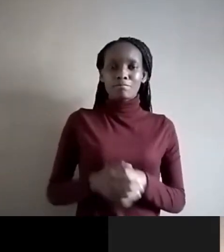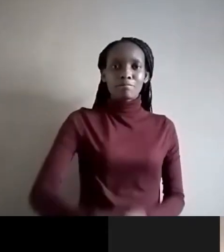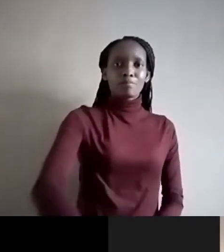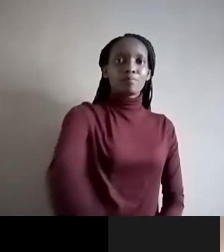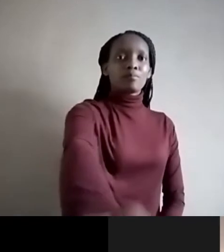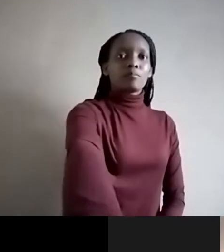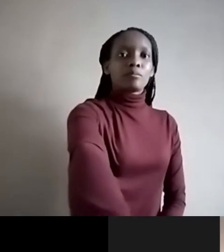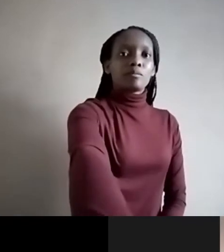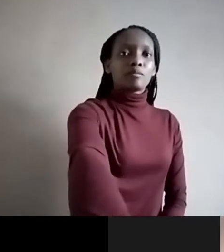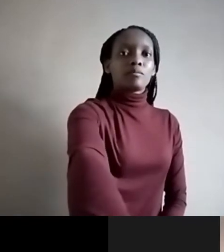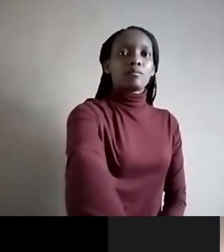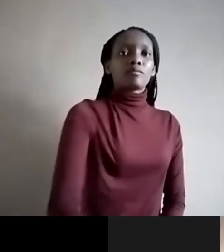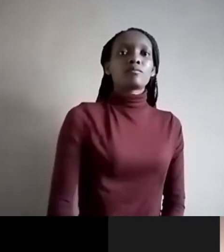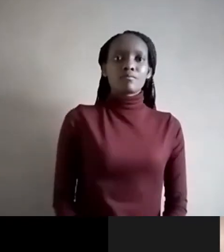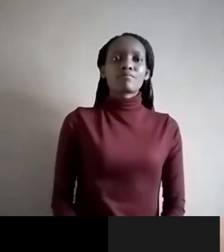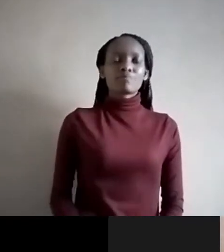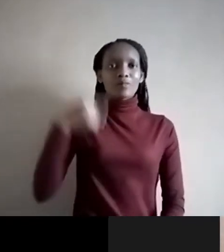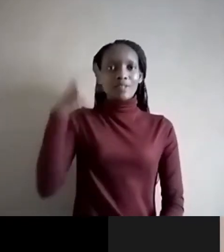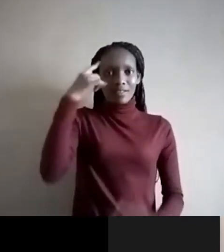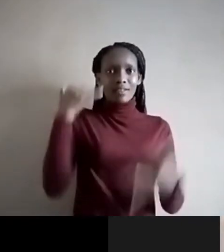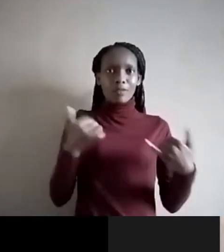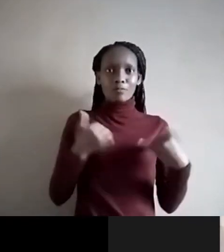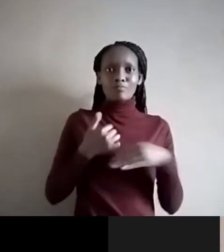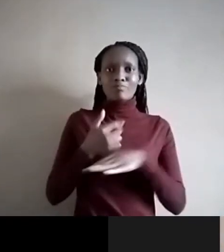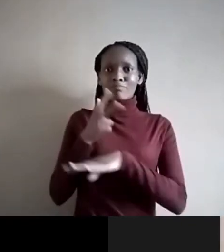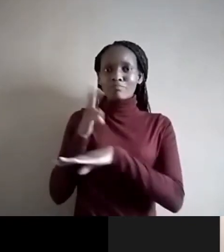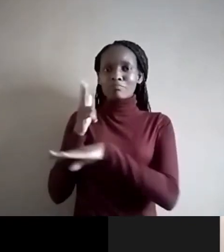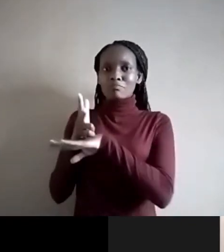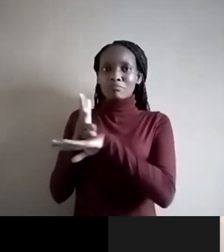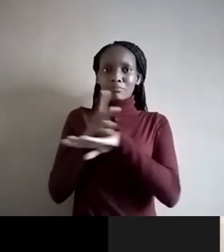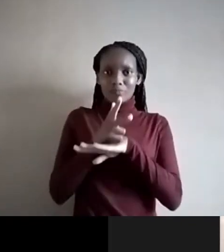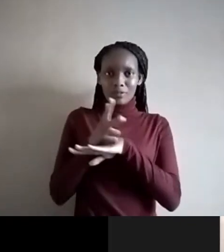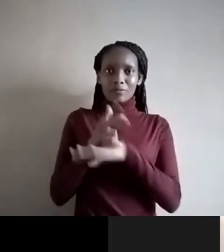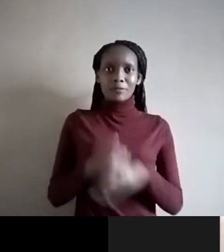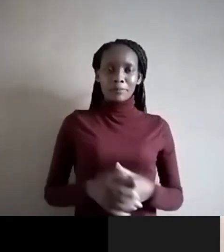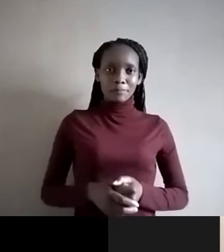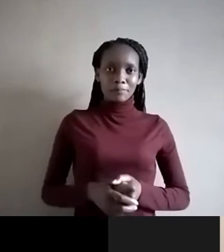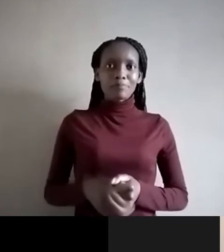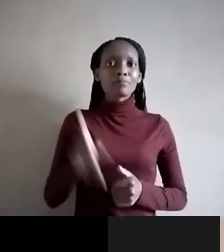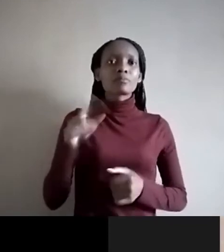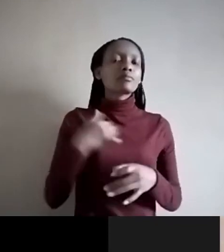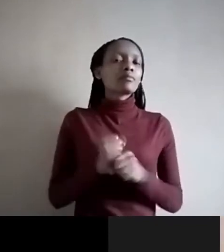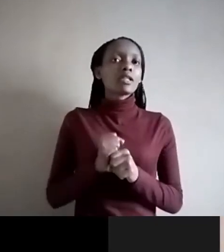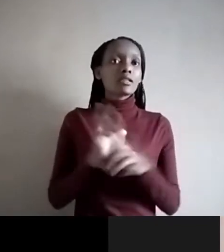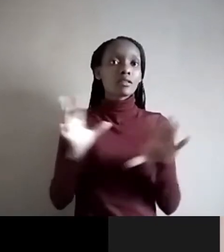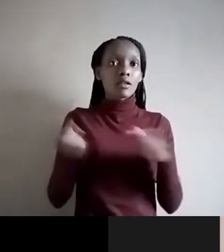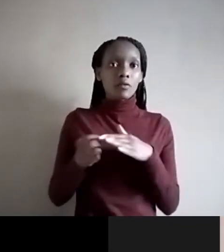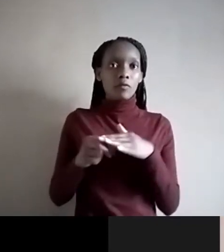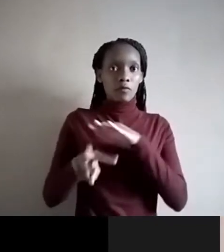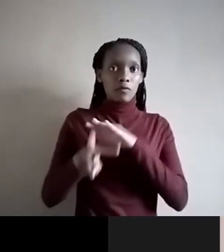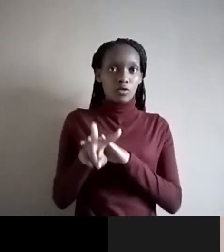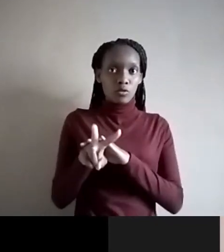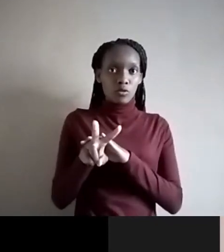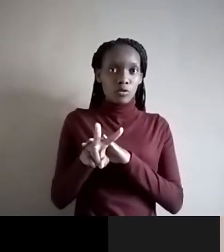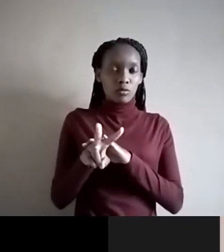Yes, I think we have gone live. I'm going to start with a video, just while we